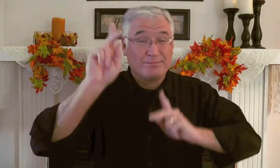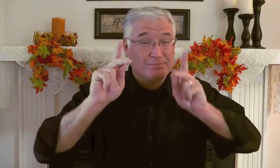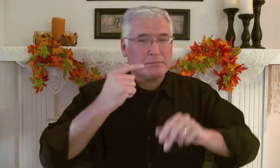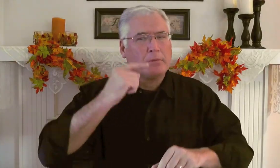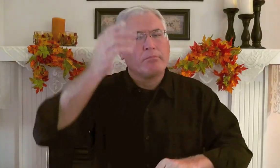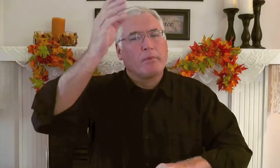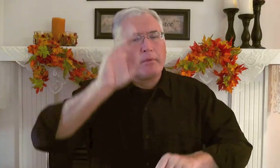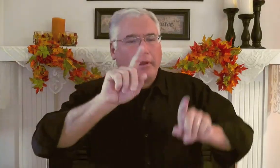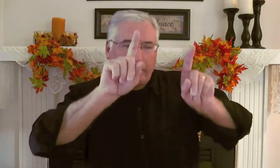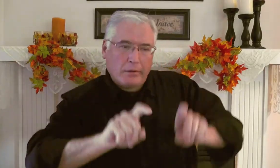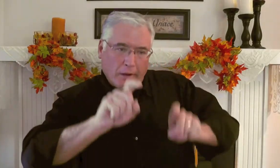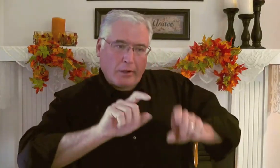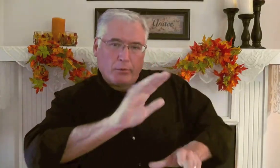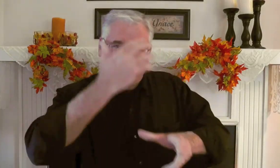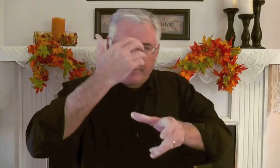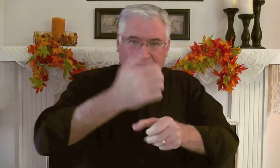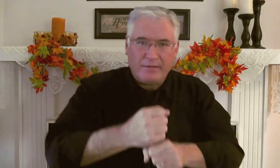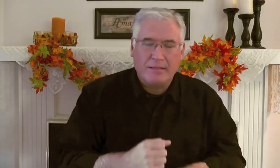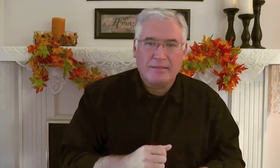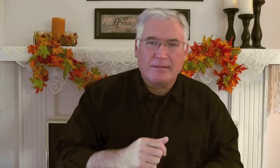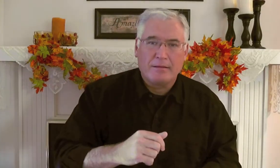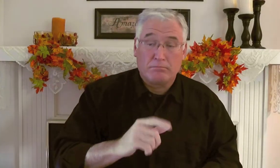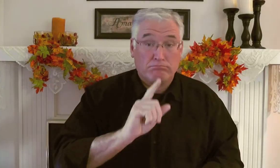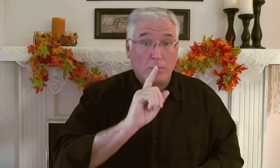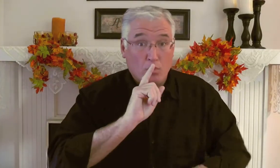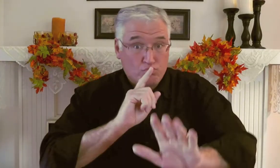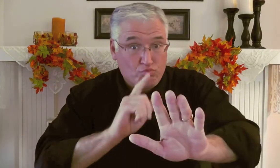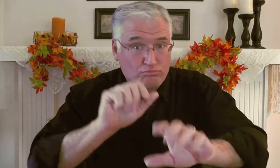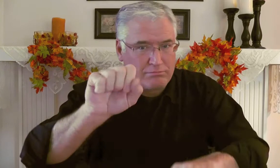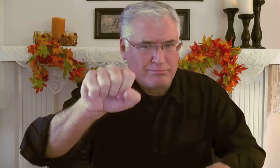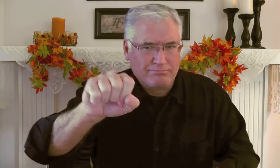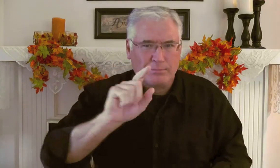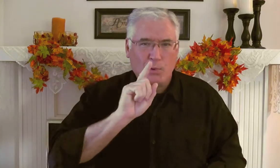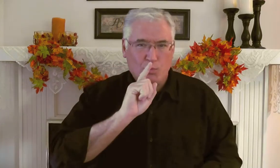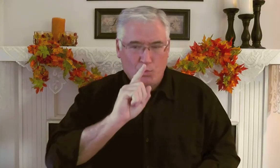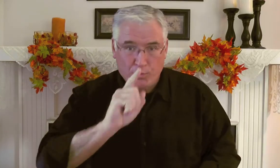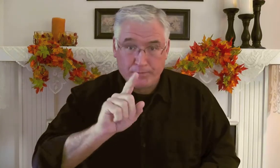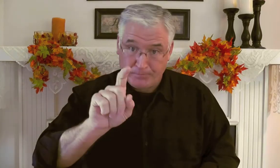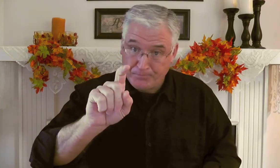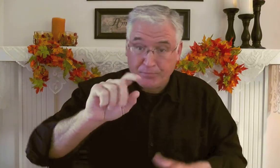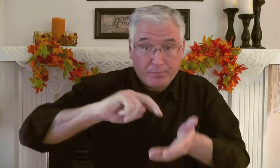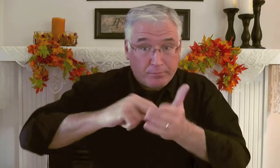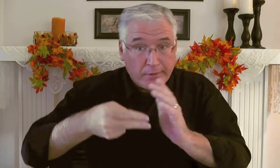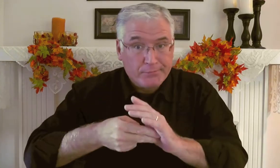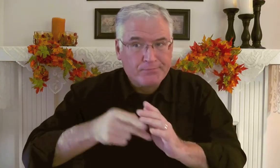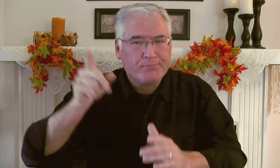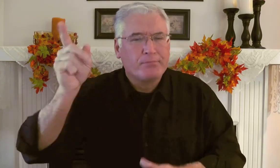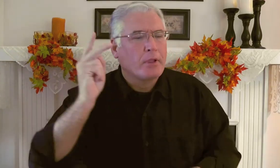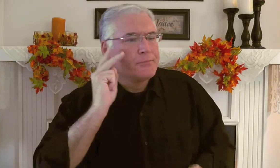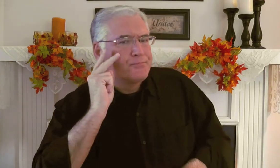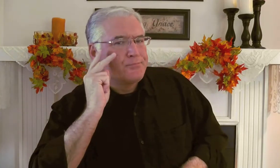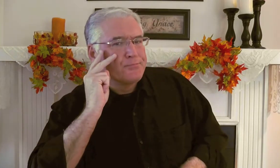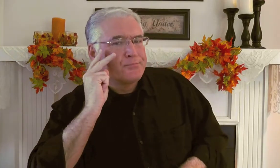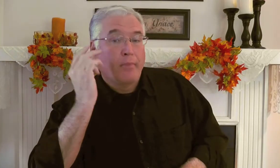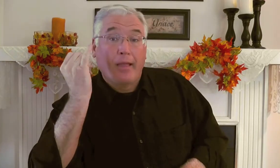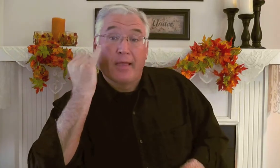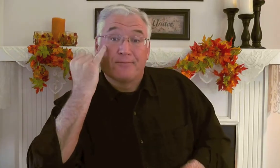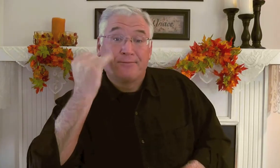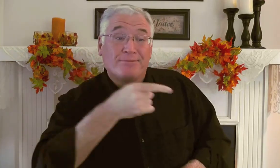You know, some people say that God's testing your faith. Is that true? Yeah, it is true. But does it